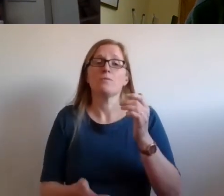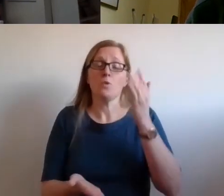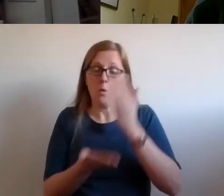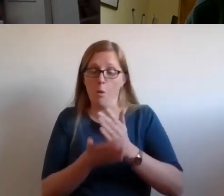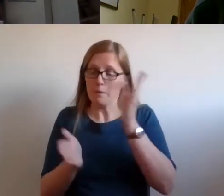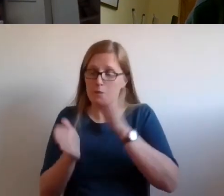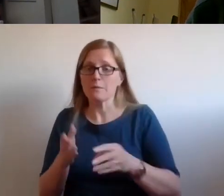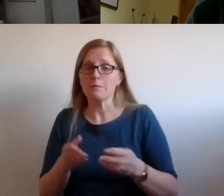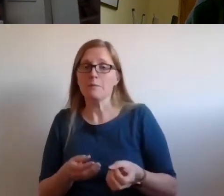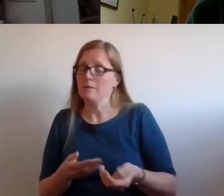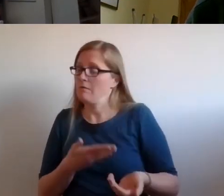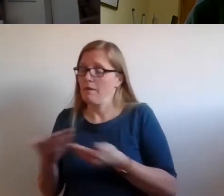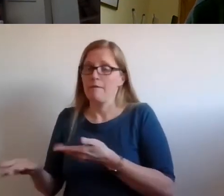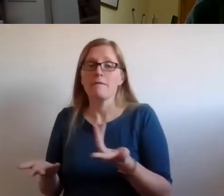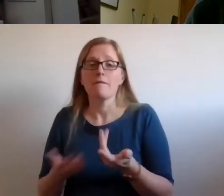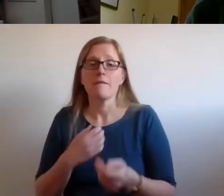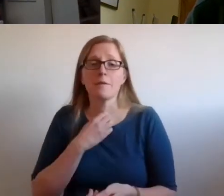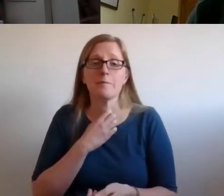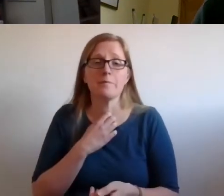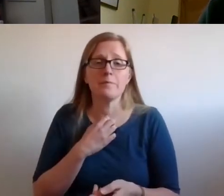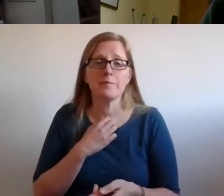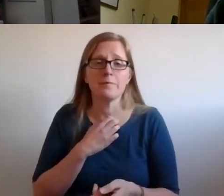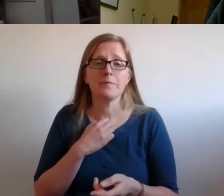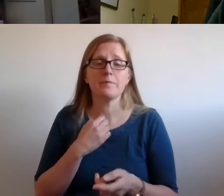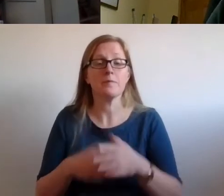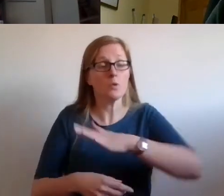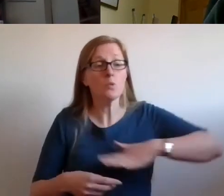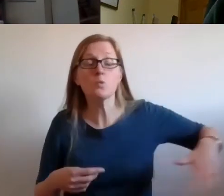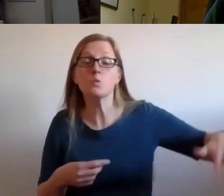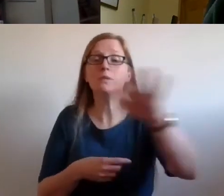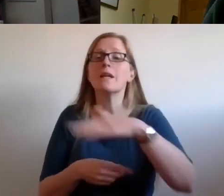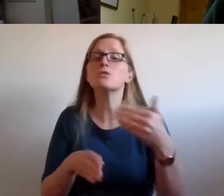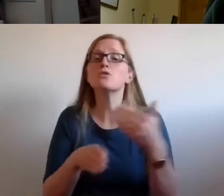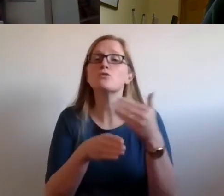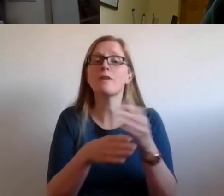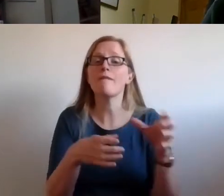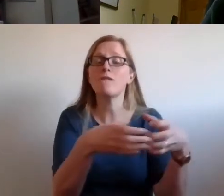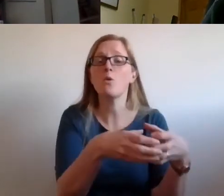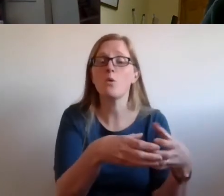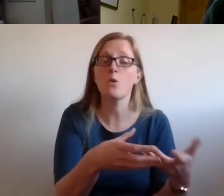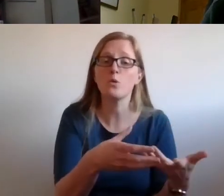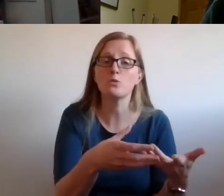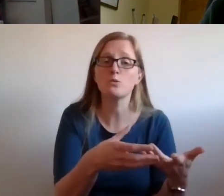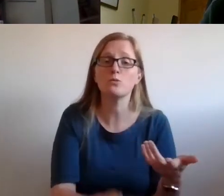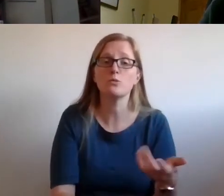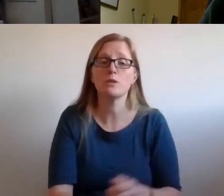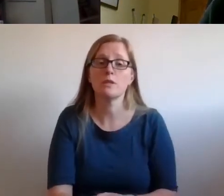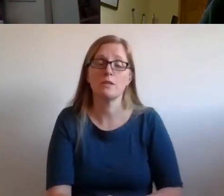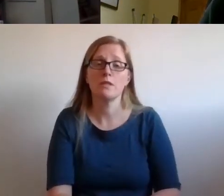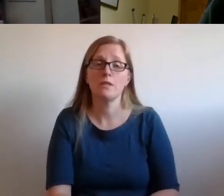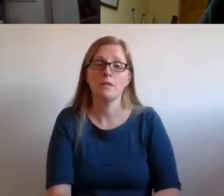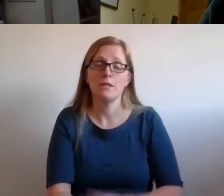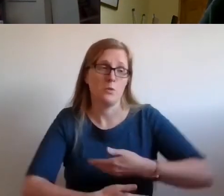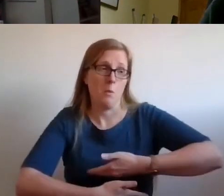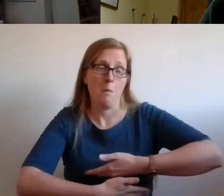people. And then when the task force at a national level was carrying out its public engagement to